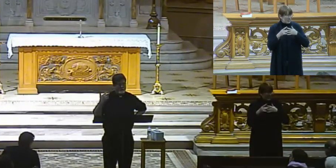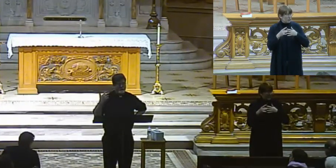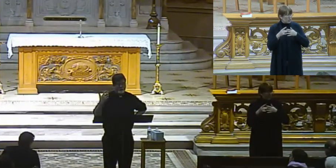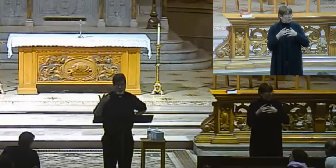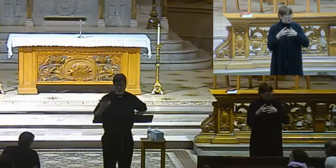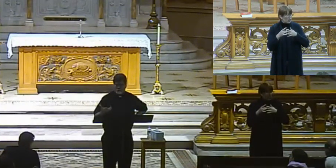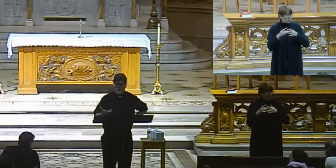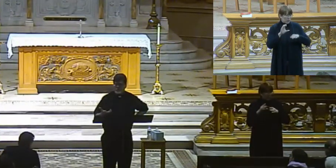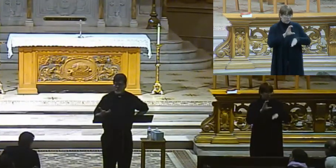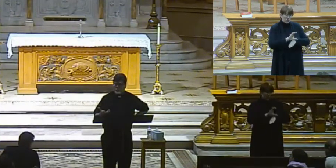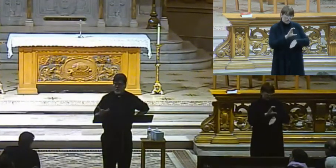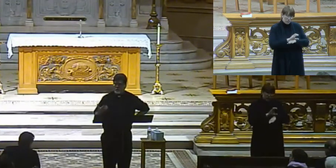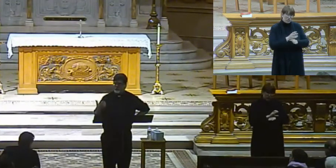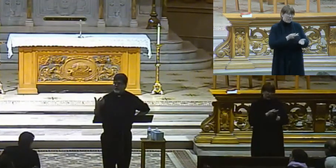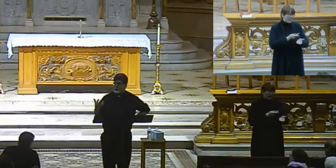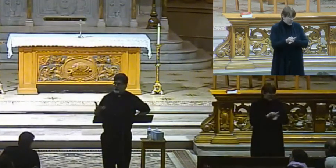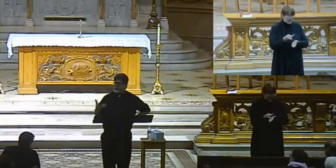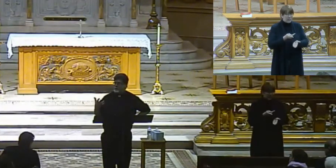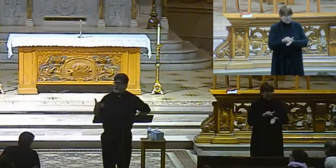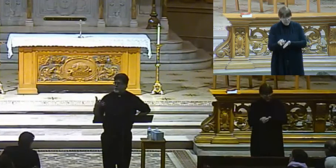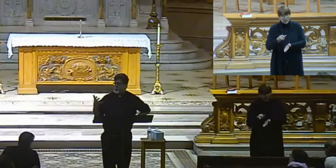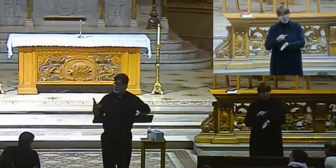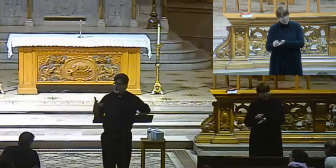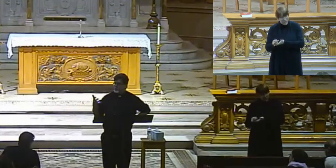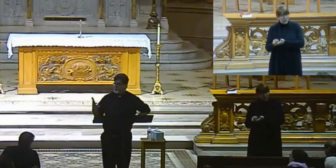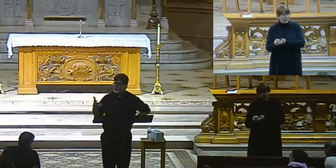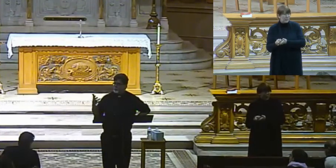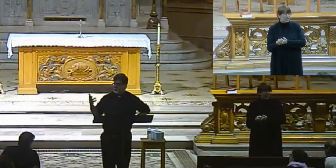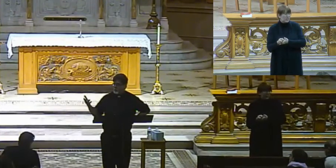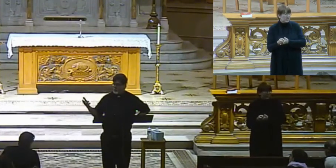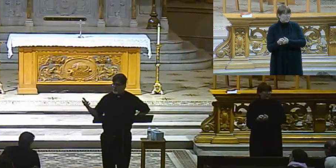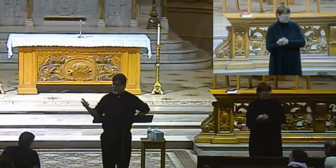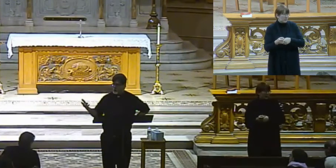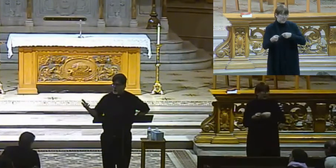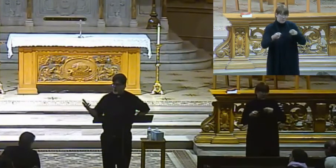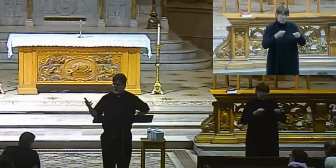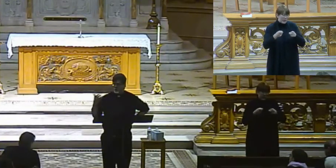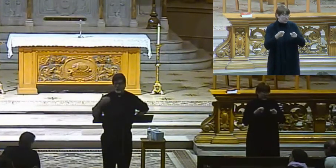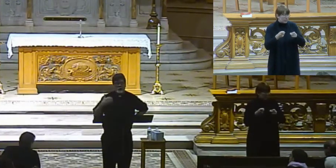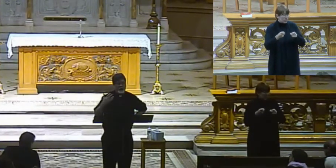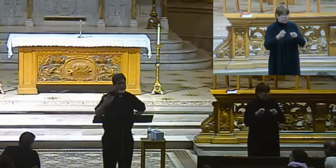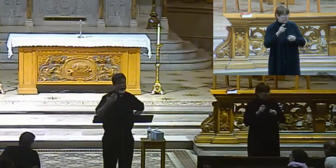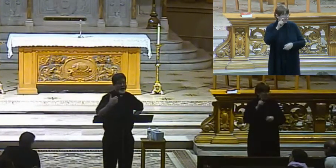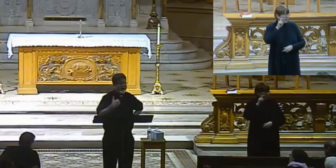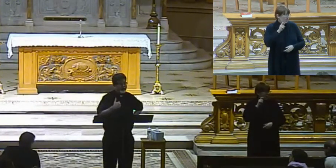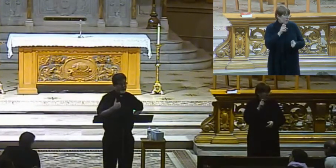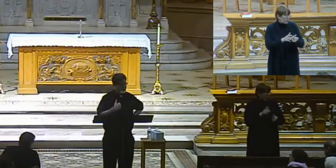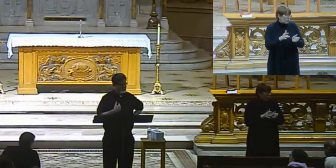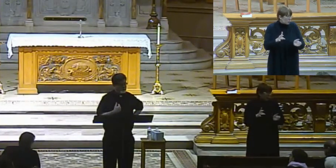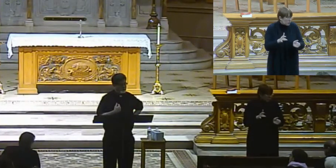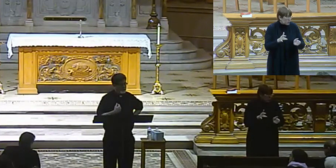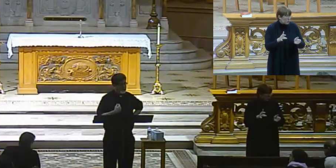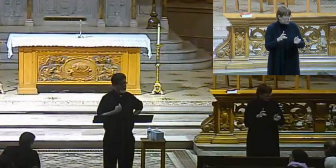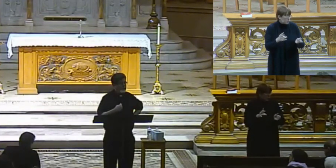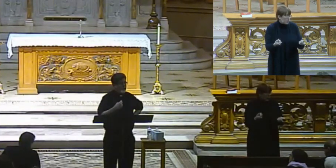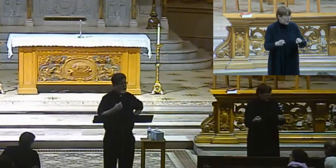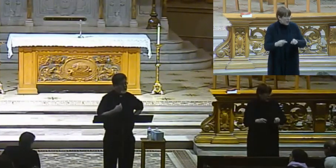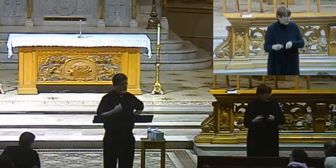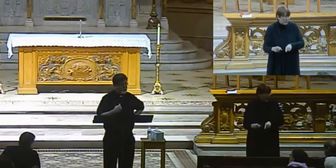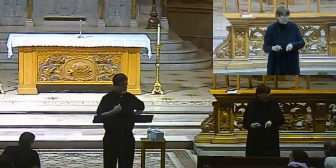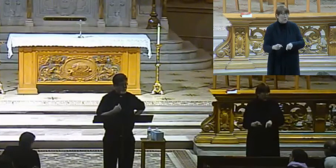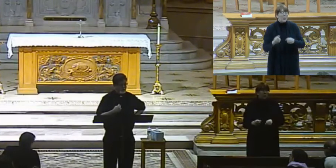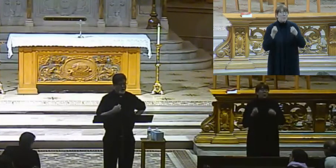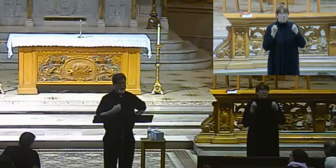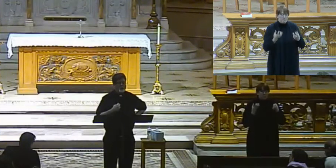of the church, all right, in dealing with the sexual abuse crisis. So there's a lot of anger in a